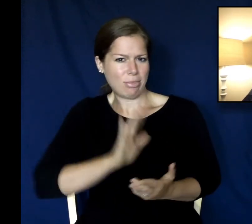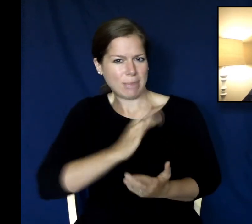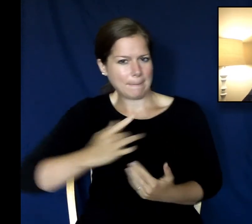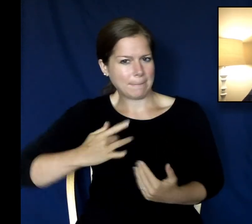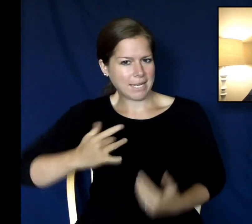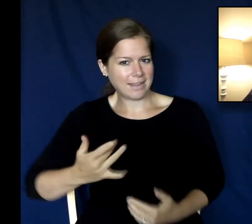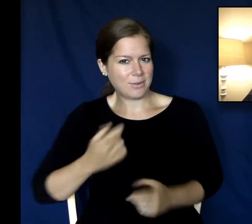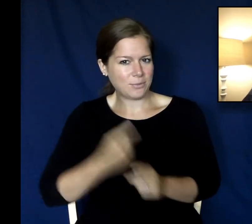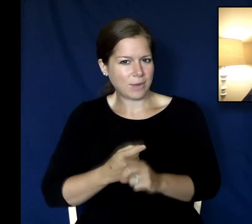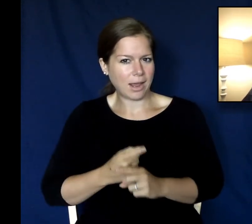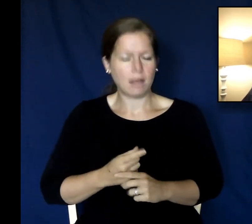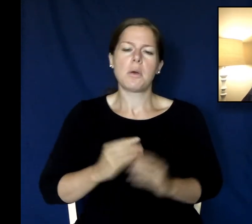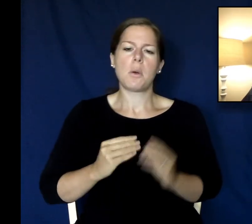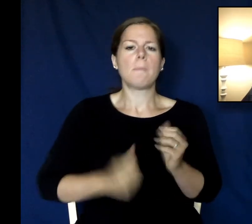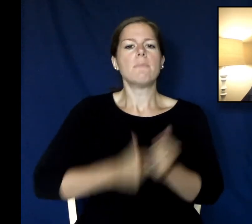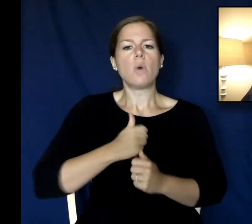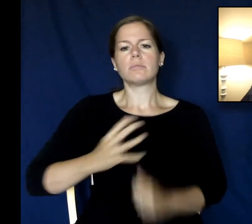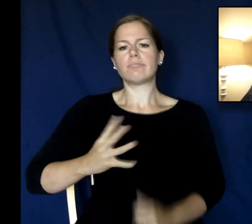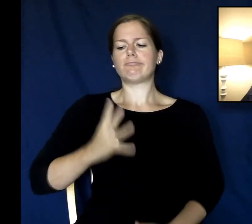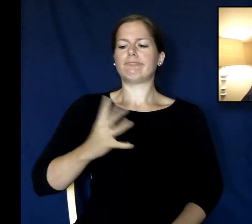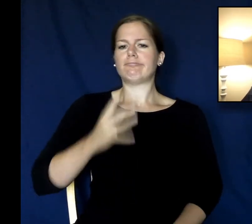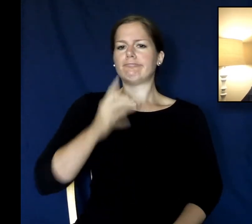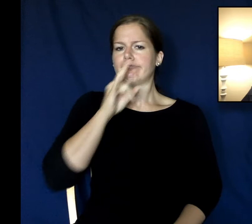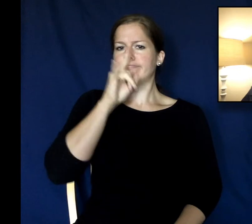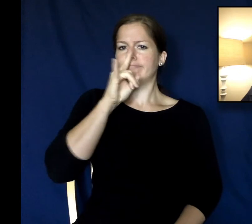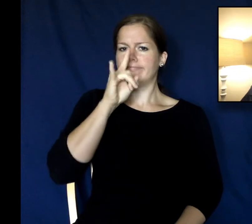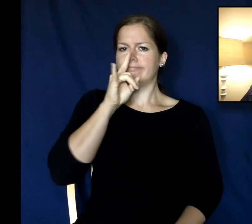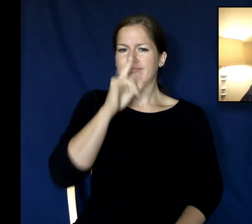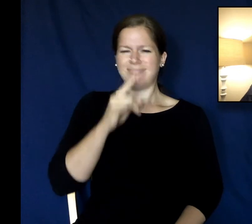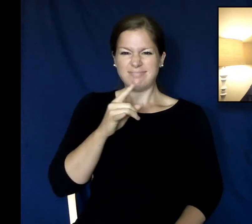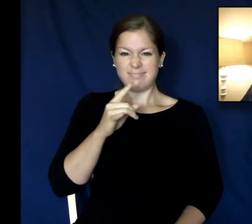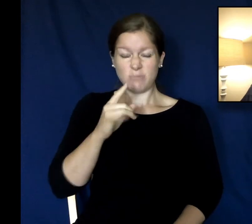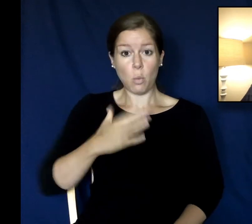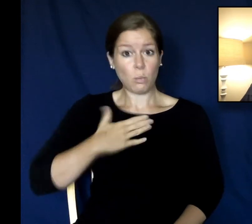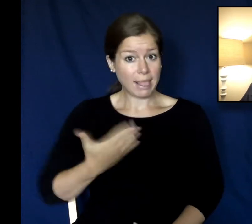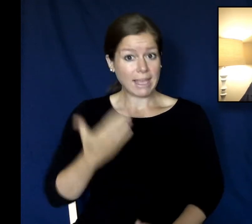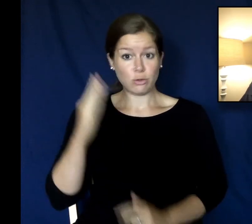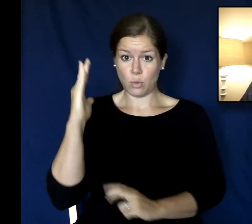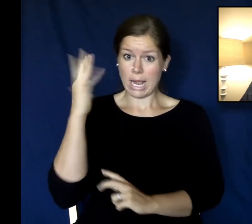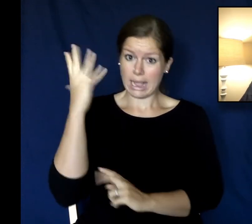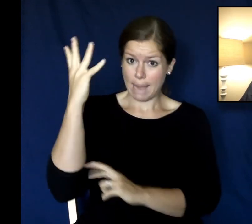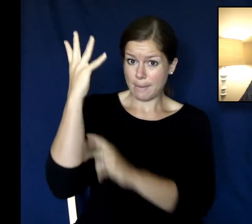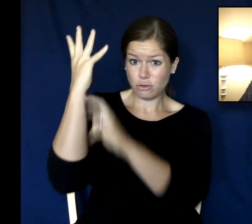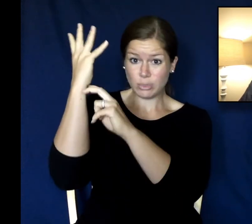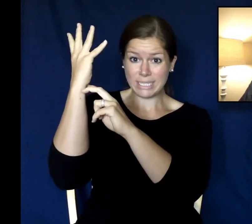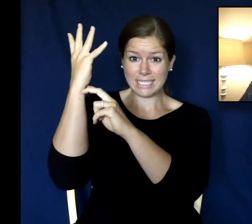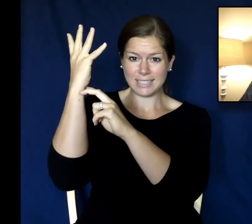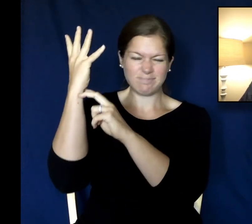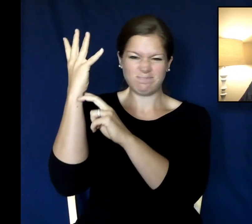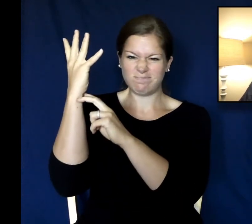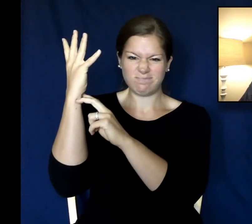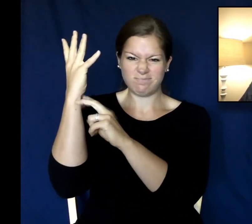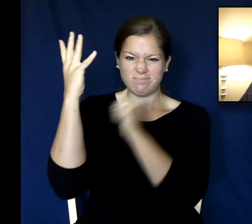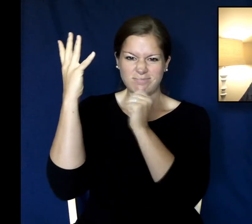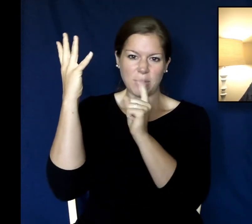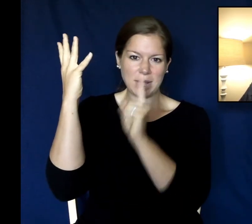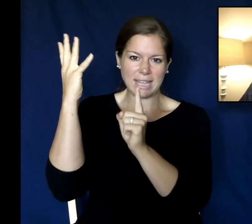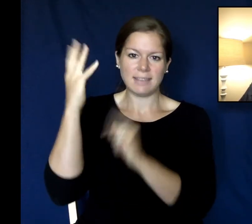people right that's not the behavior of tax collectors I'm going to climb up a tree to go see somebody I'm sure there was a sense of self